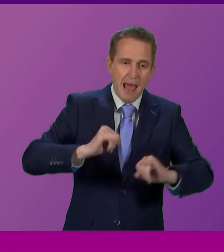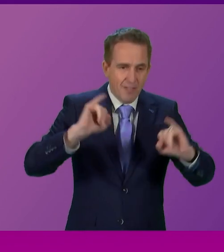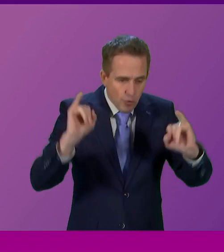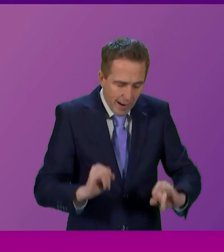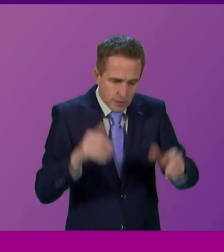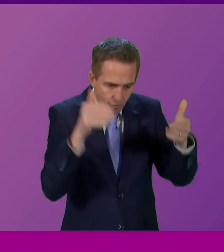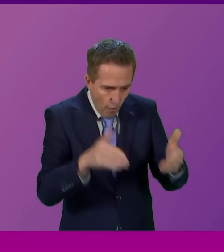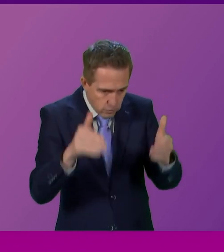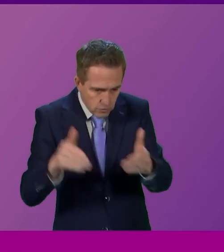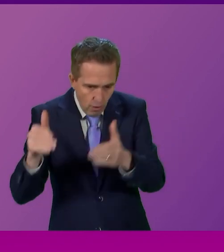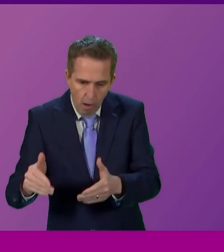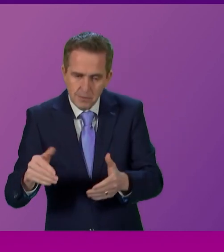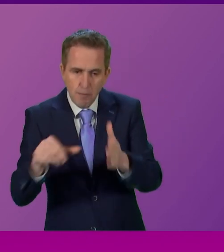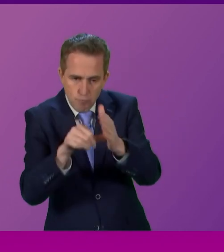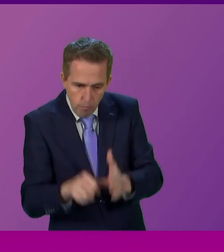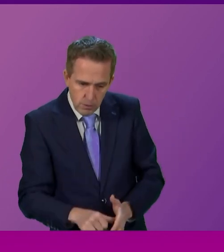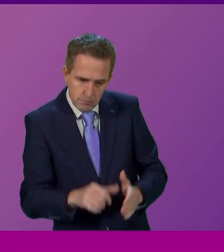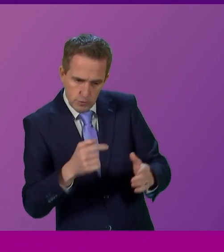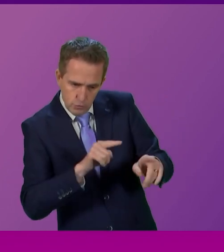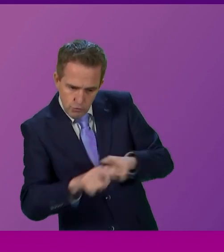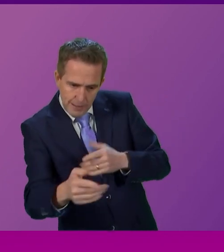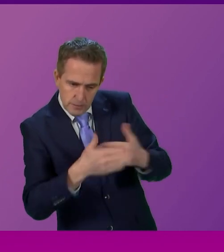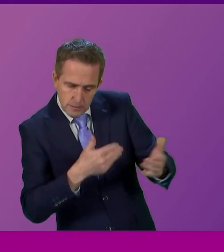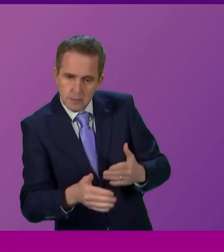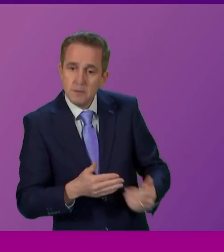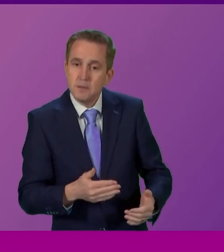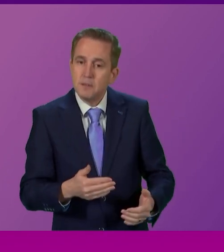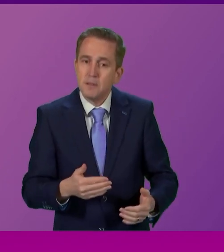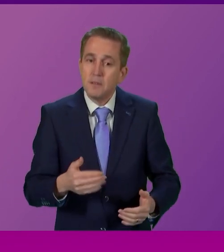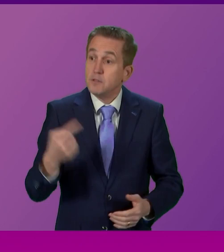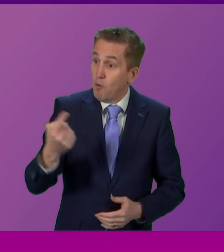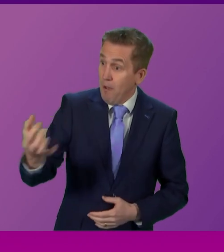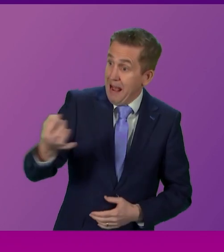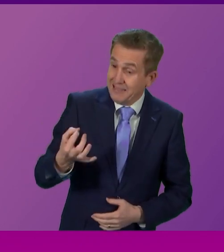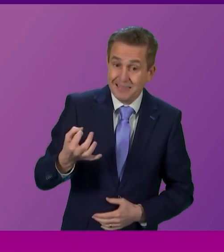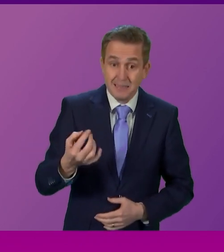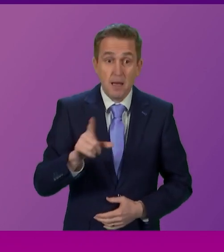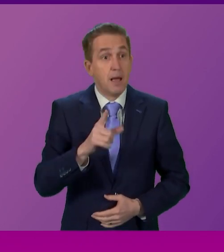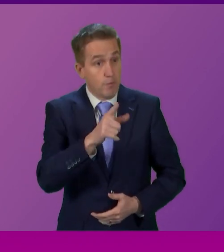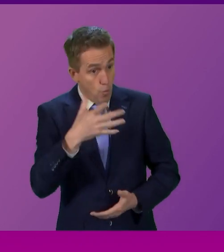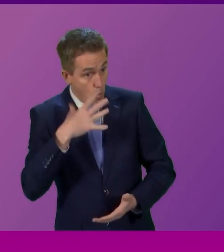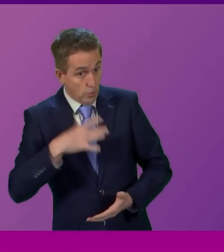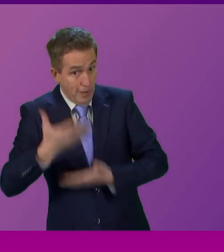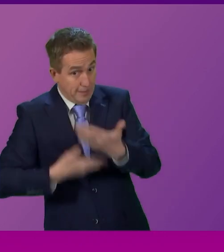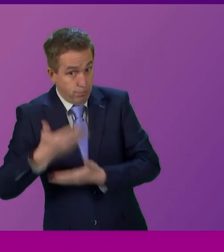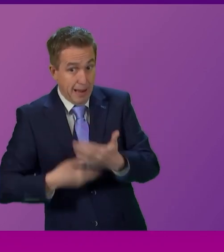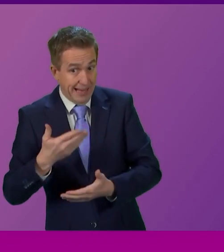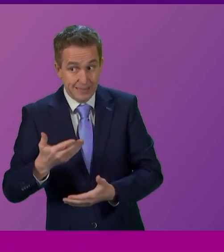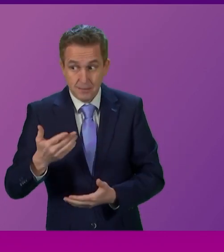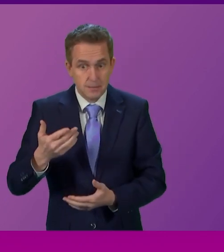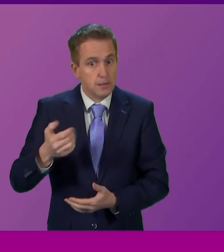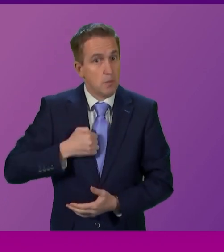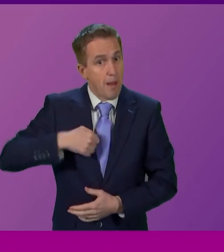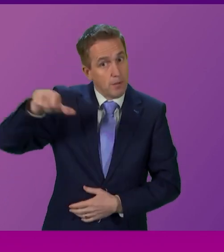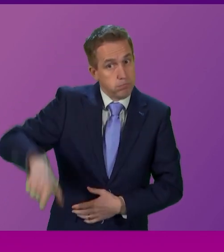and umpteen problems that need sorting. I will take an intervention if somebody wants to explain to my constituent why we are focusing on